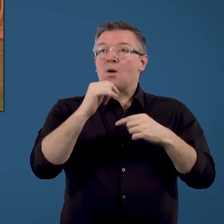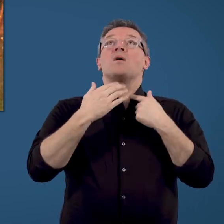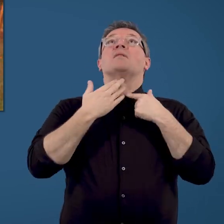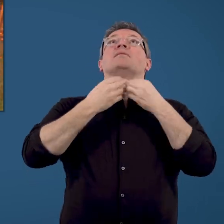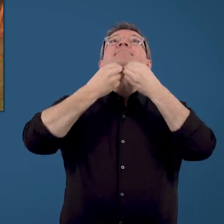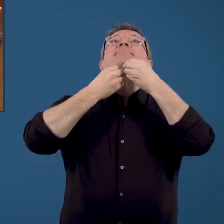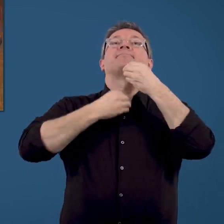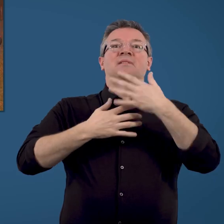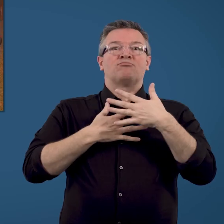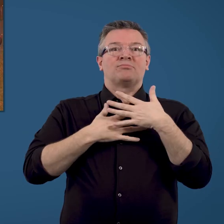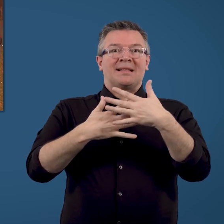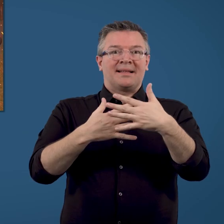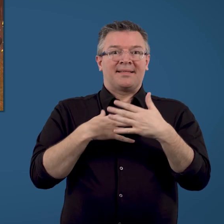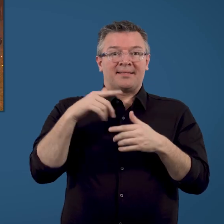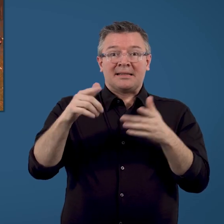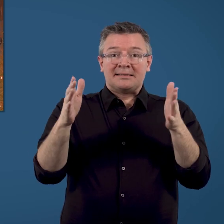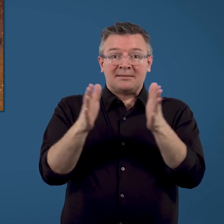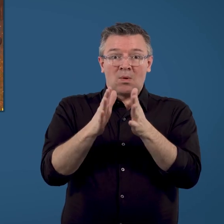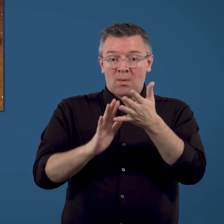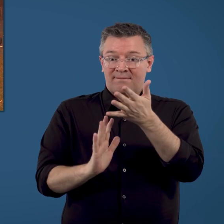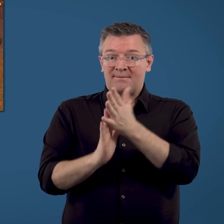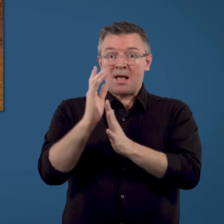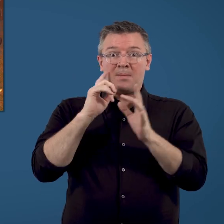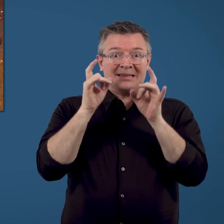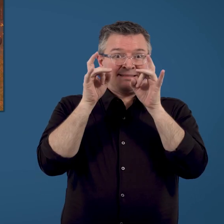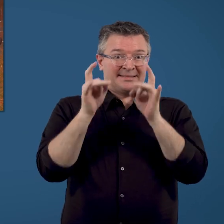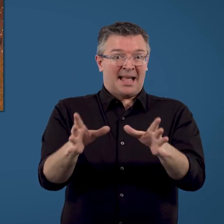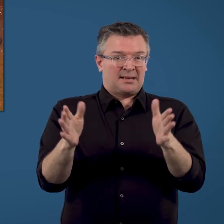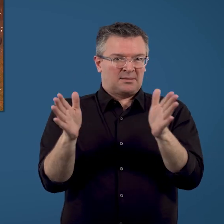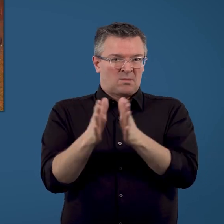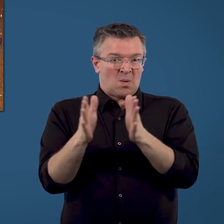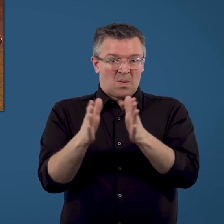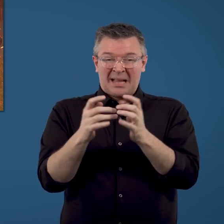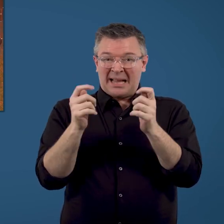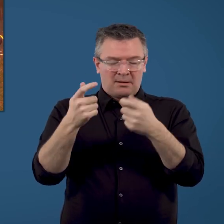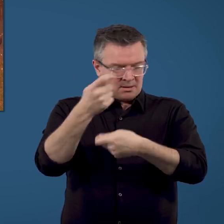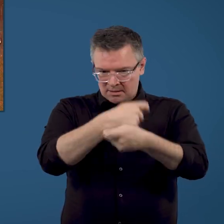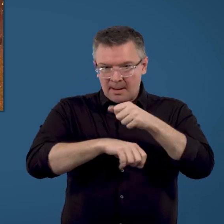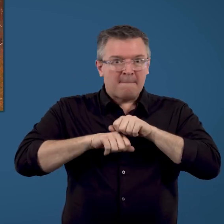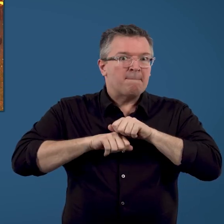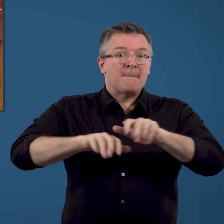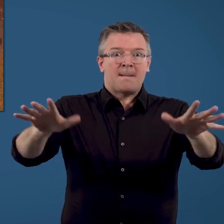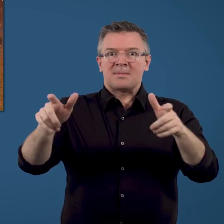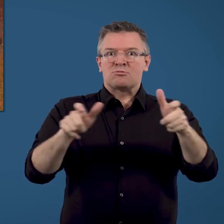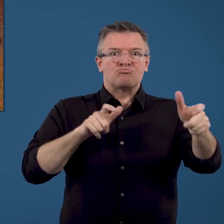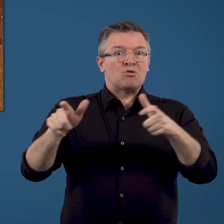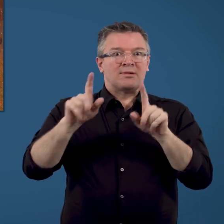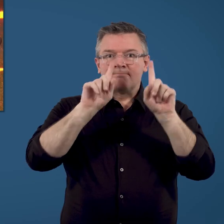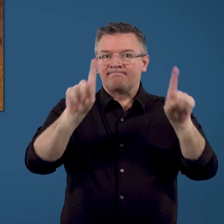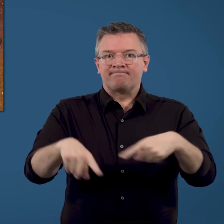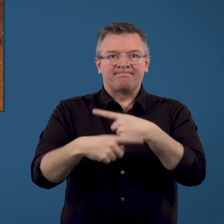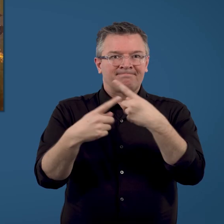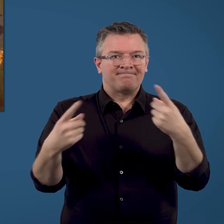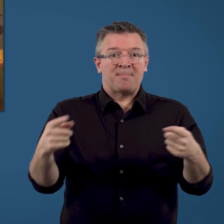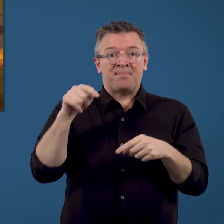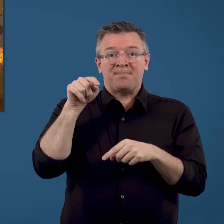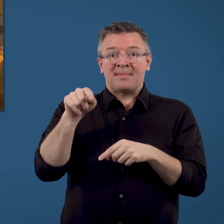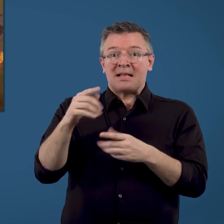airways. Small fires will start all around you and quickly become uncontrollable. The